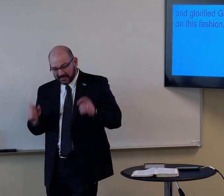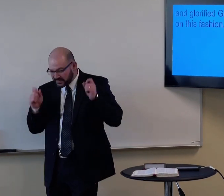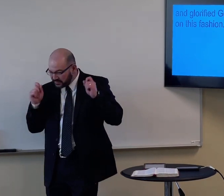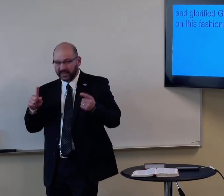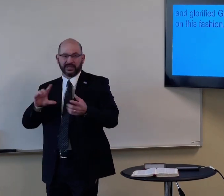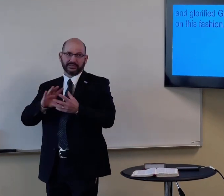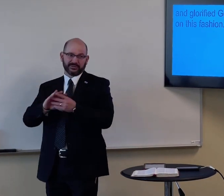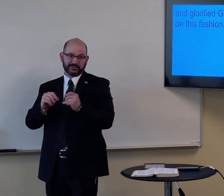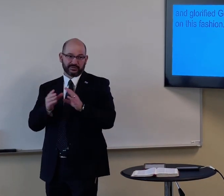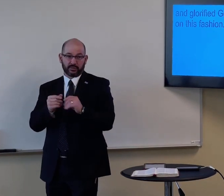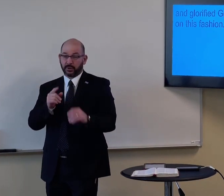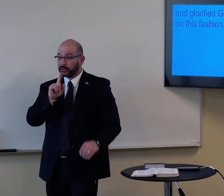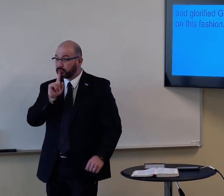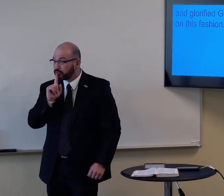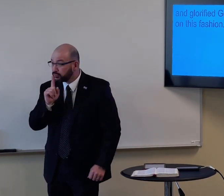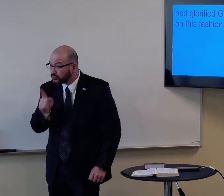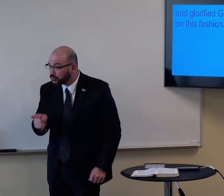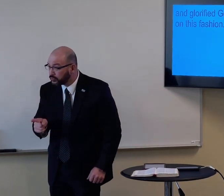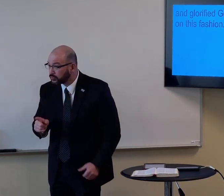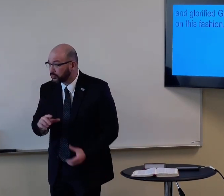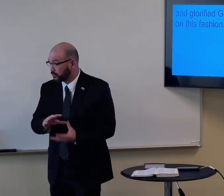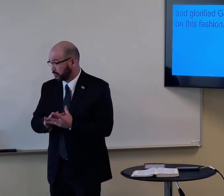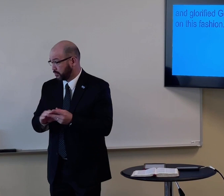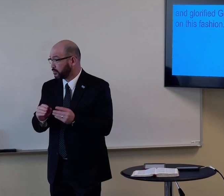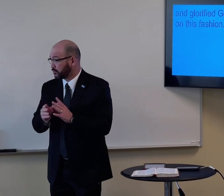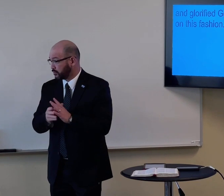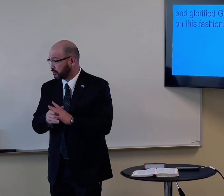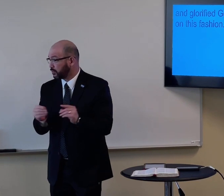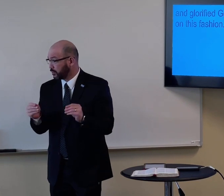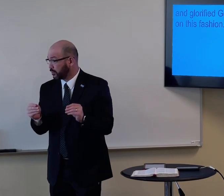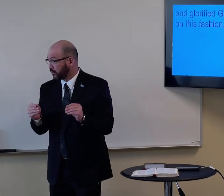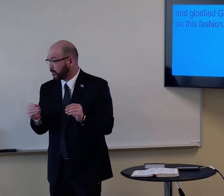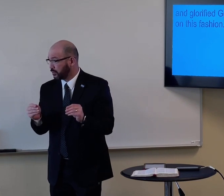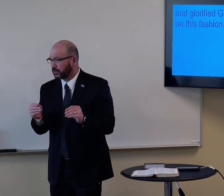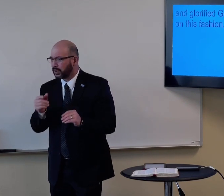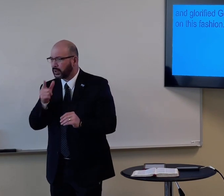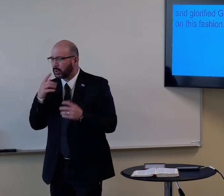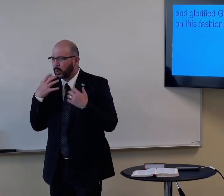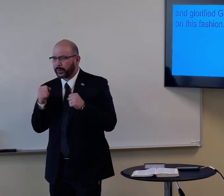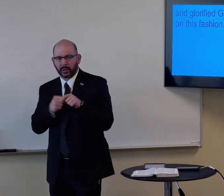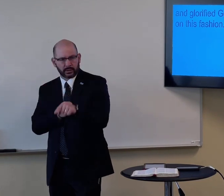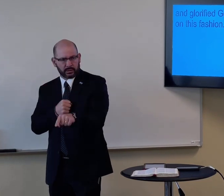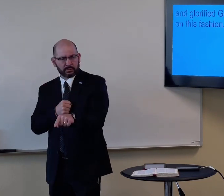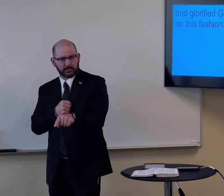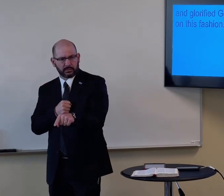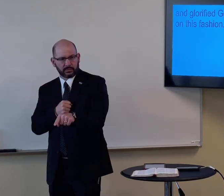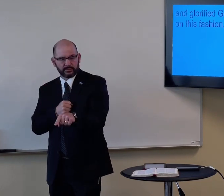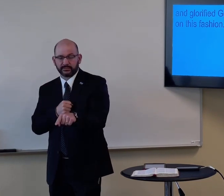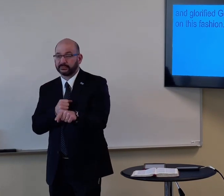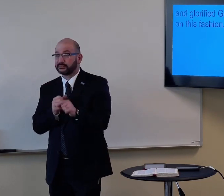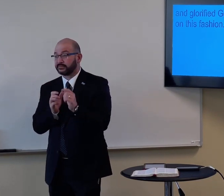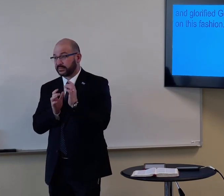It's an amazing story. It's a true story. True story. Who healed this guy?